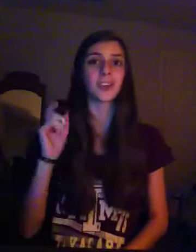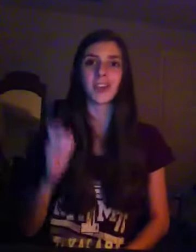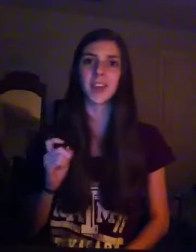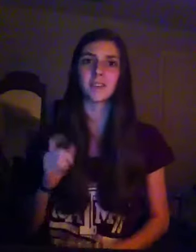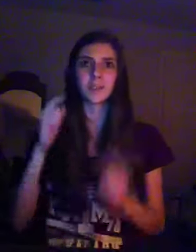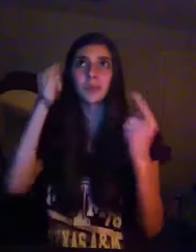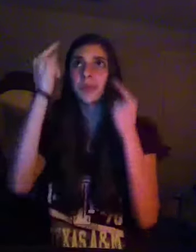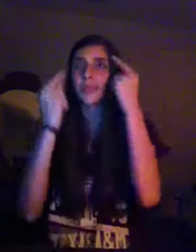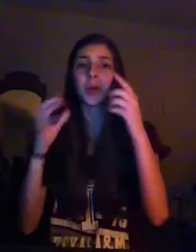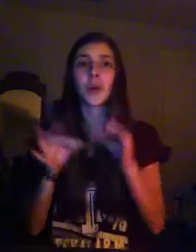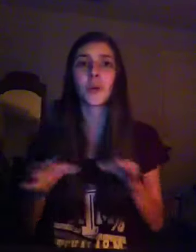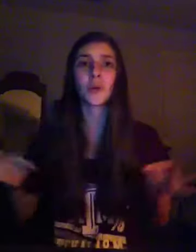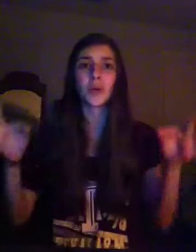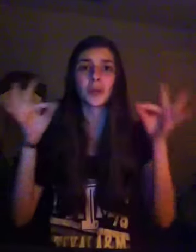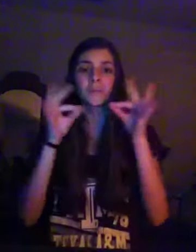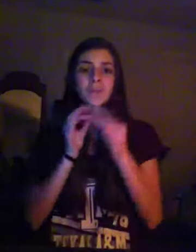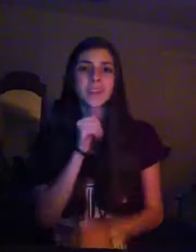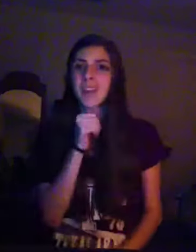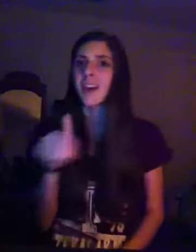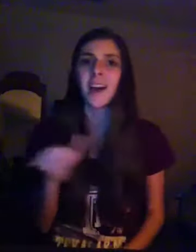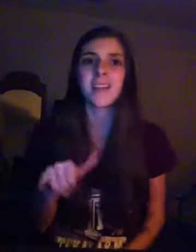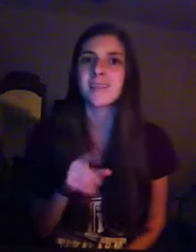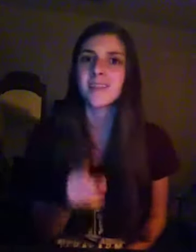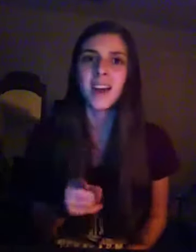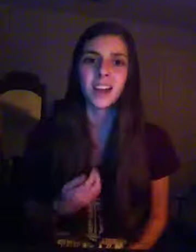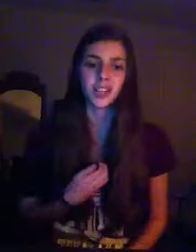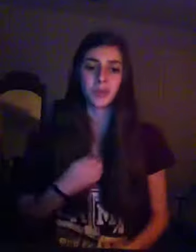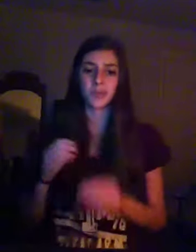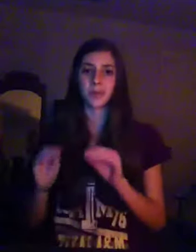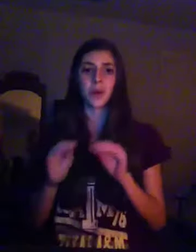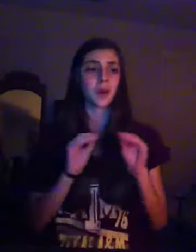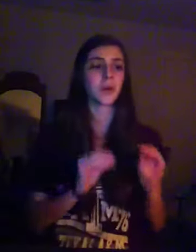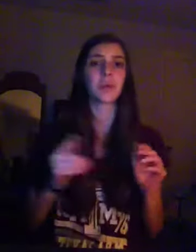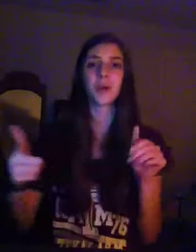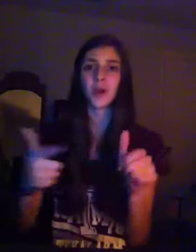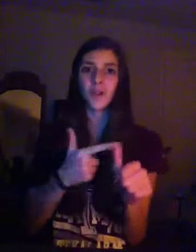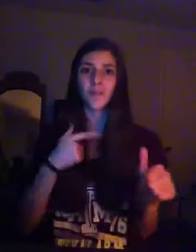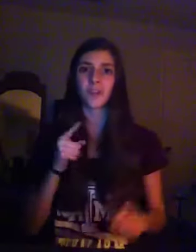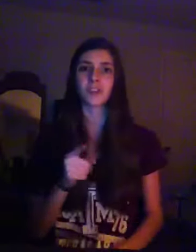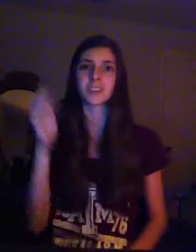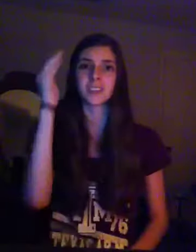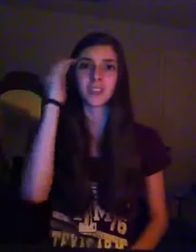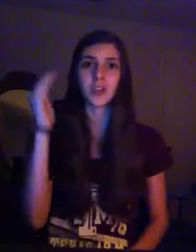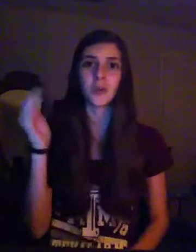have to wander her way Because unlike you, I'm gonna put her first And you know,